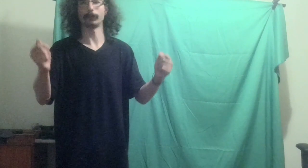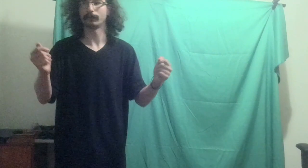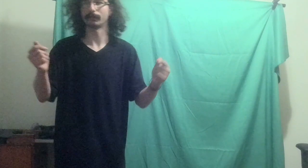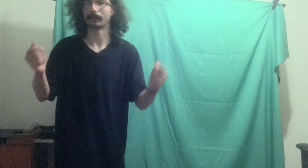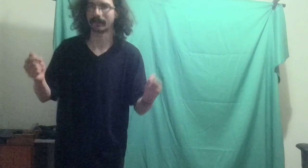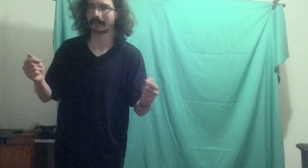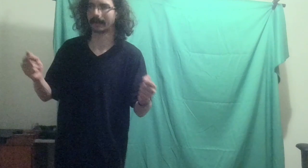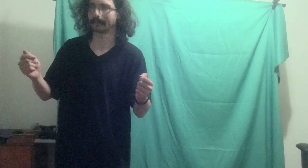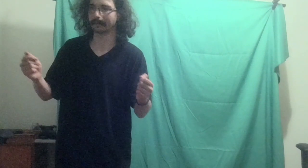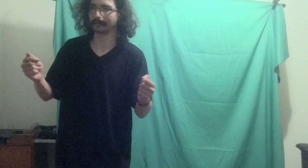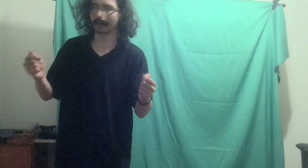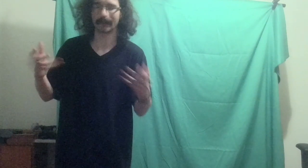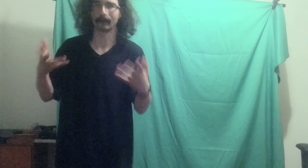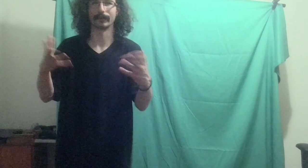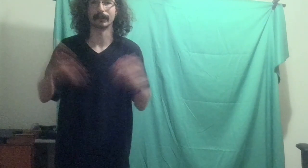to say that, I don't really know,